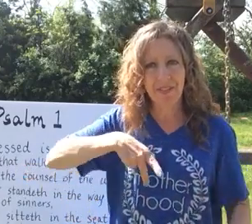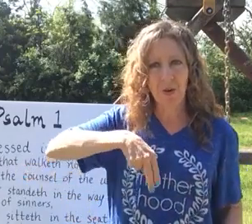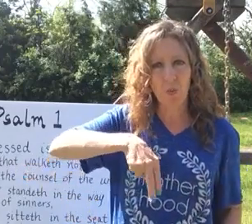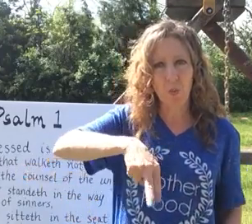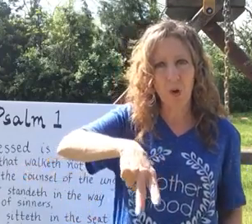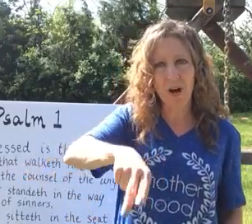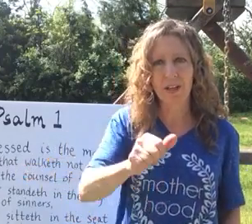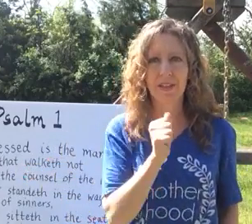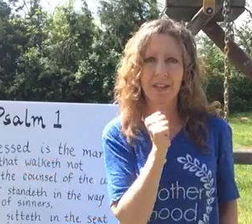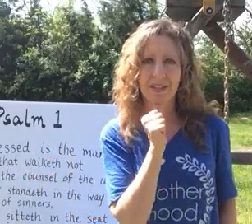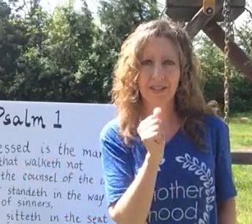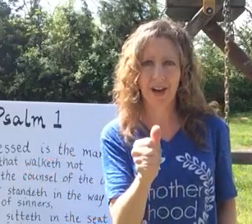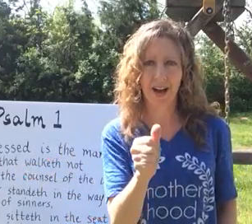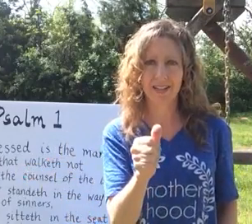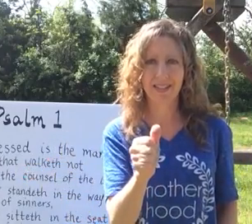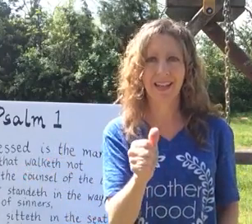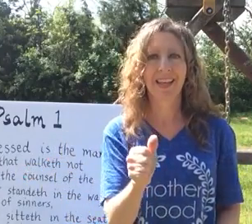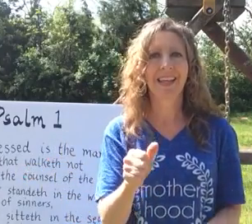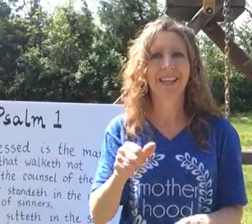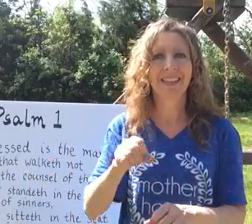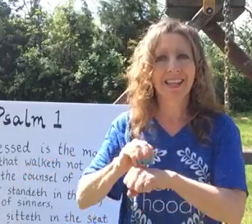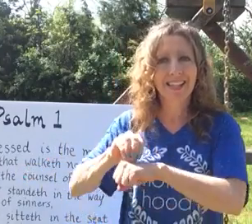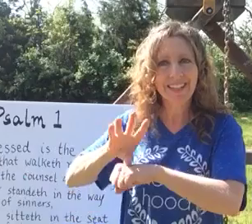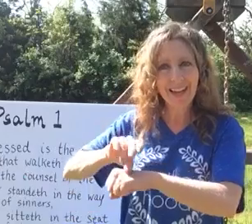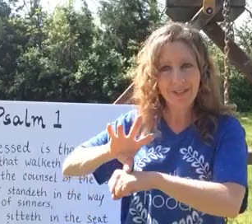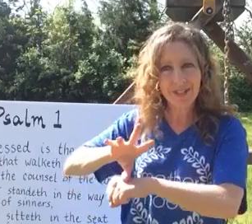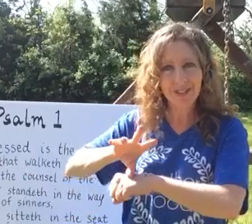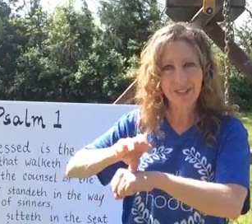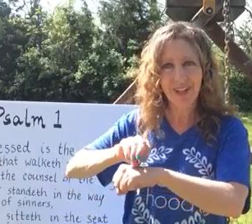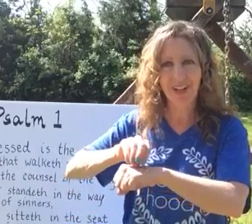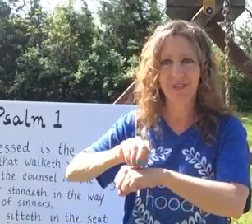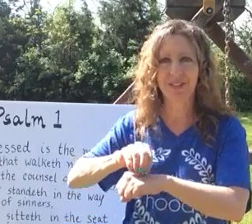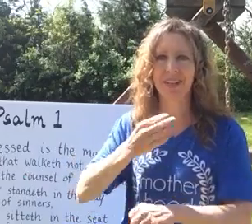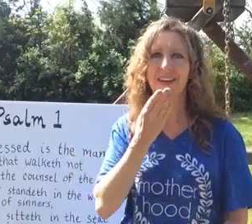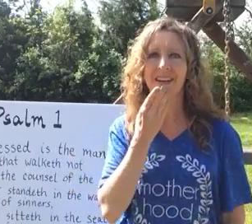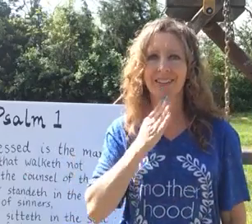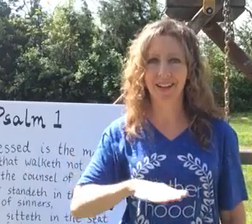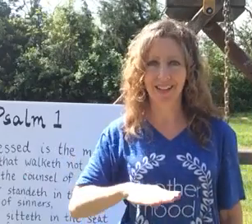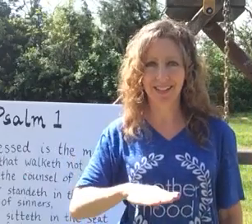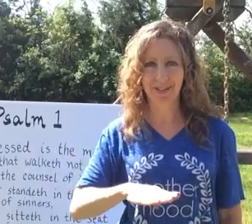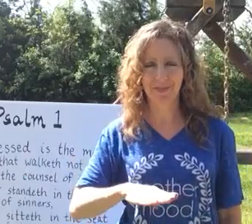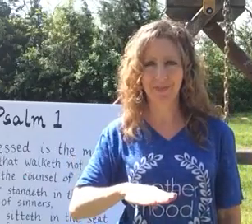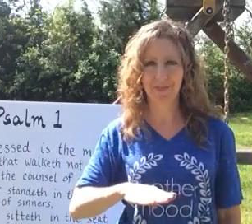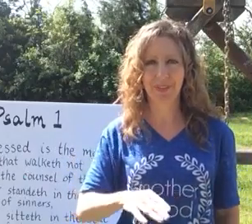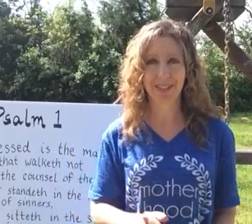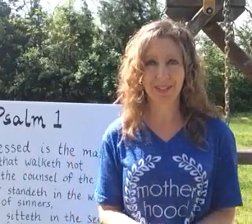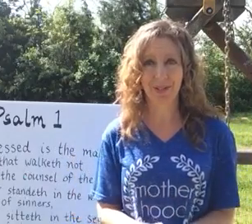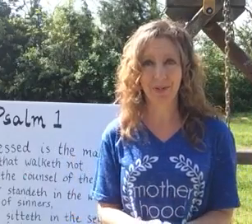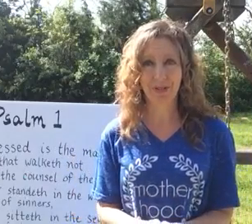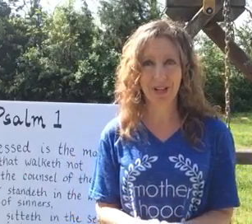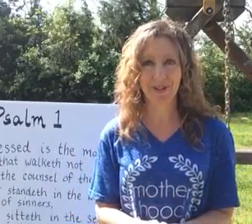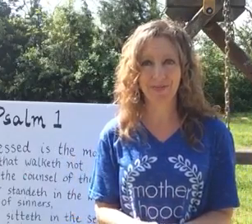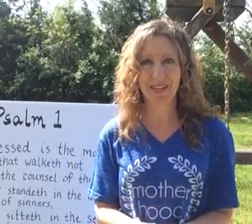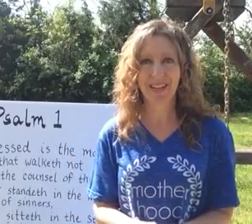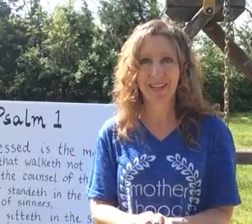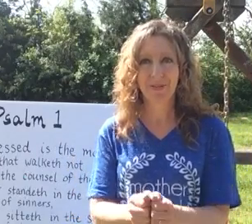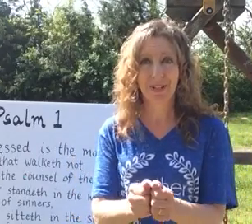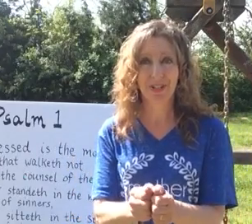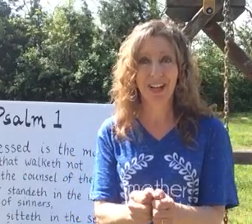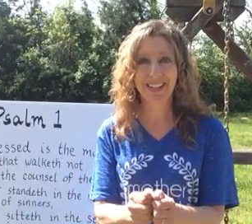that walketh not. In the counsel of the ungodly. Let's do that one more time. Make sure I